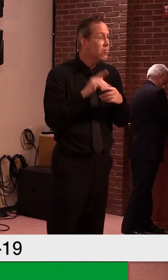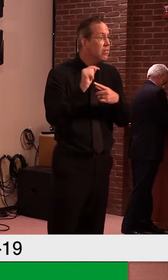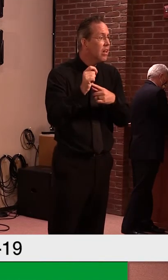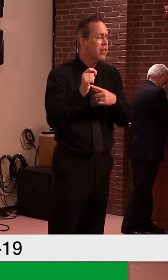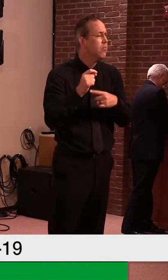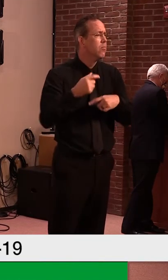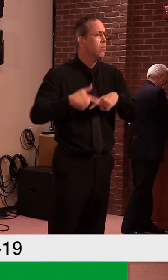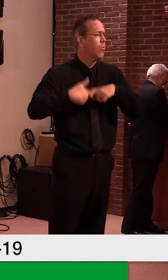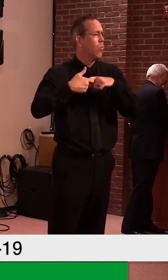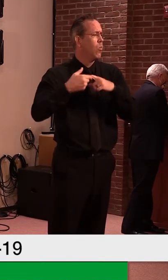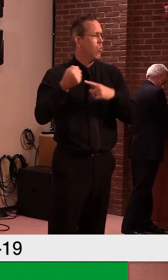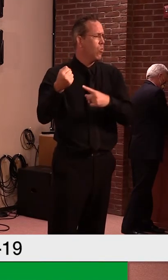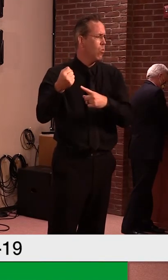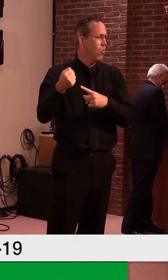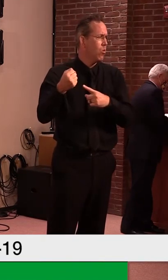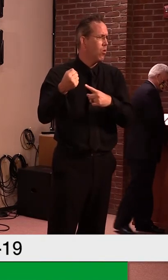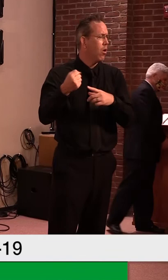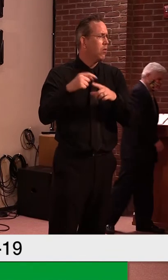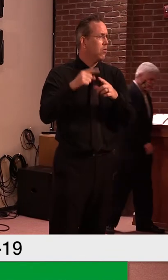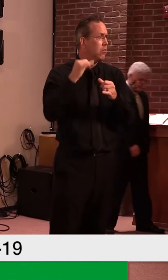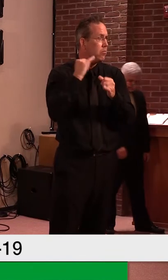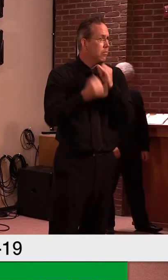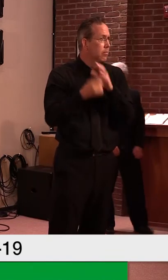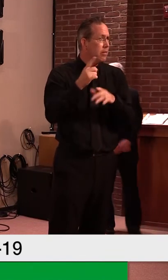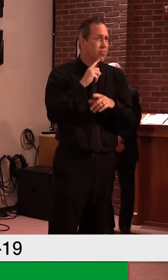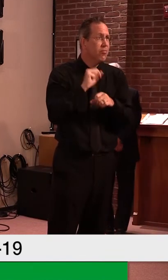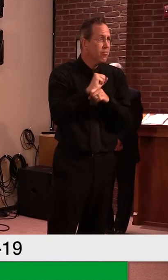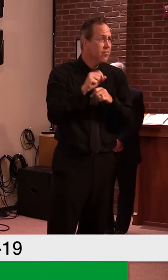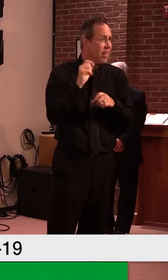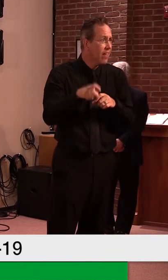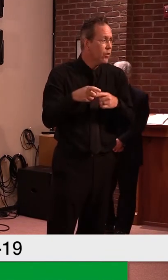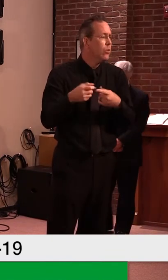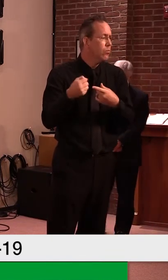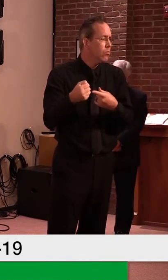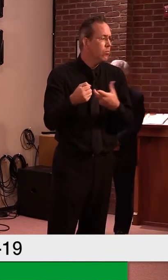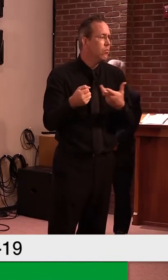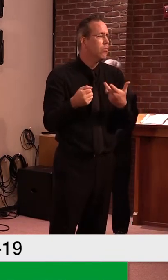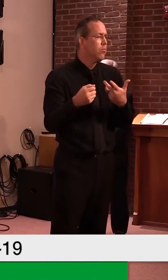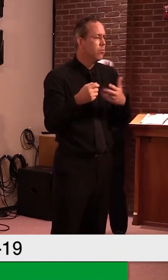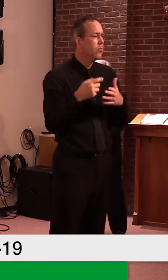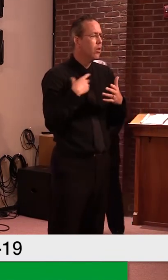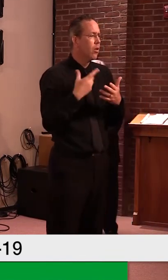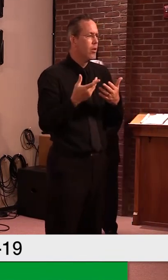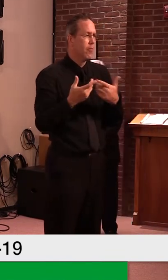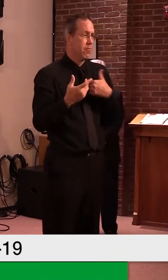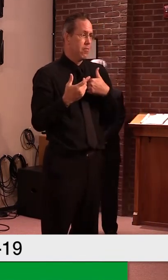we can, uh, we can get through this without raising taxes. Uh, that would be my method.